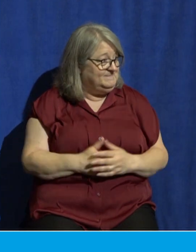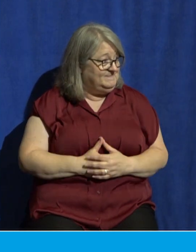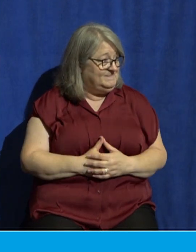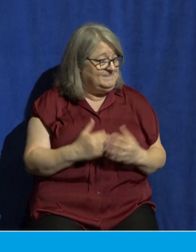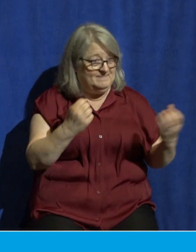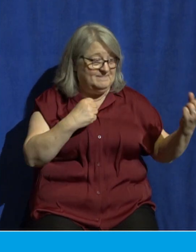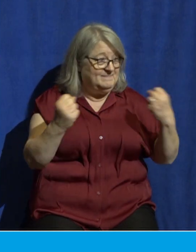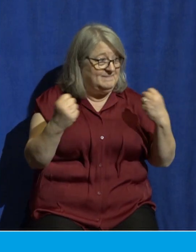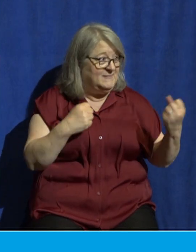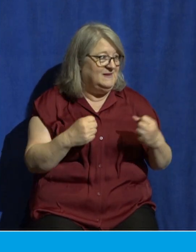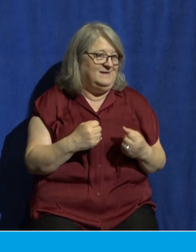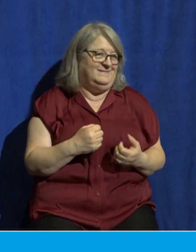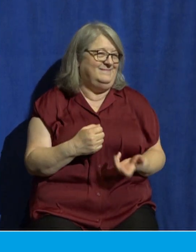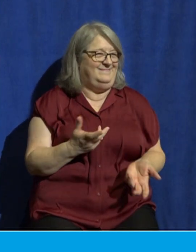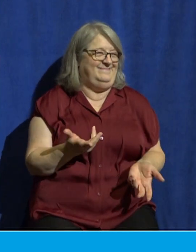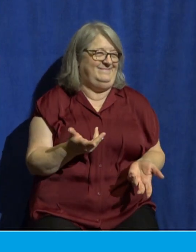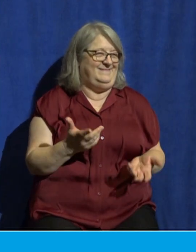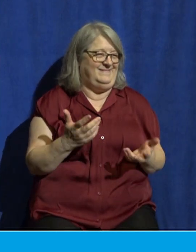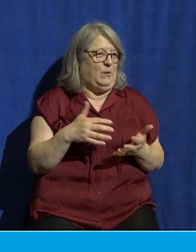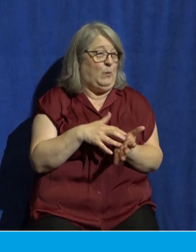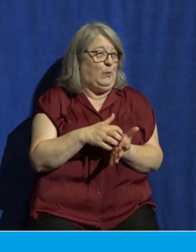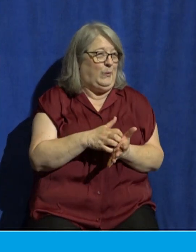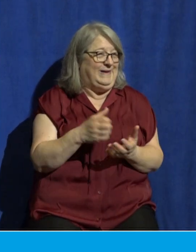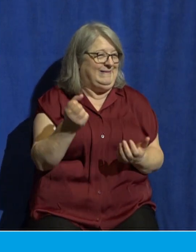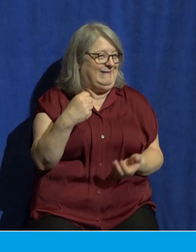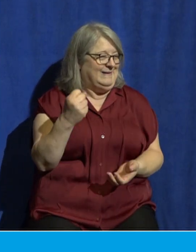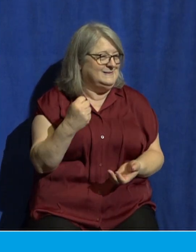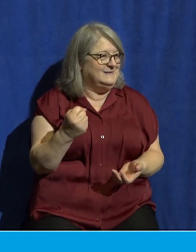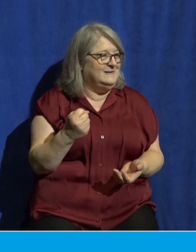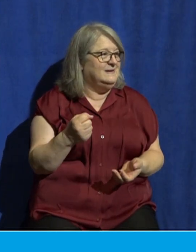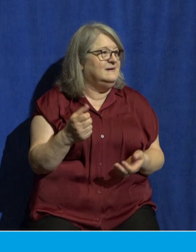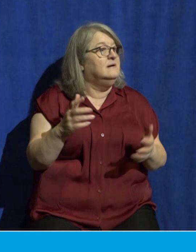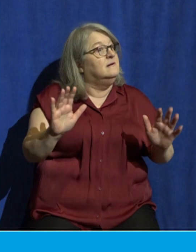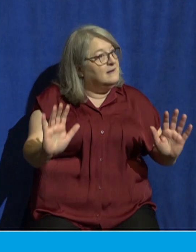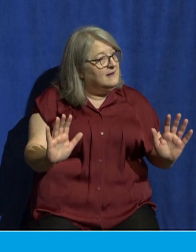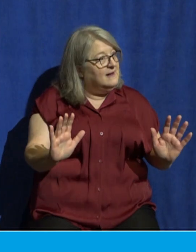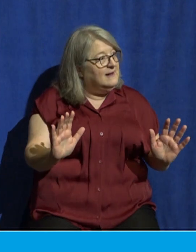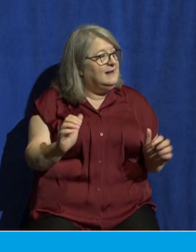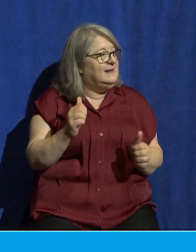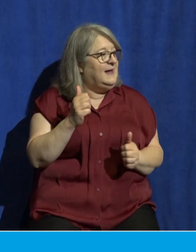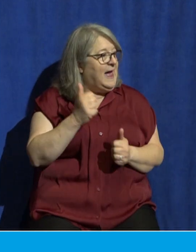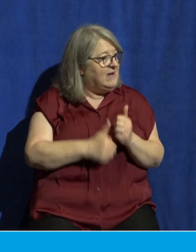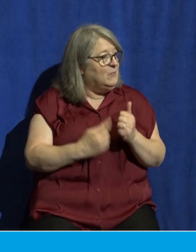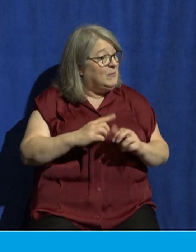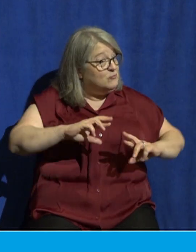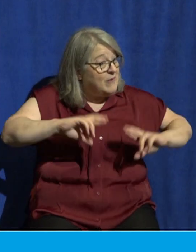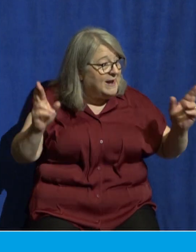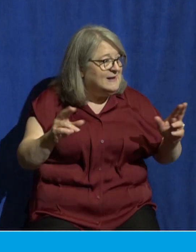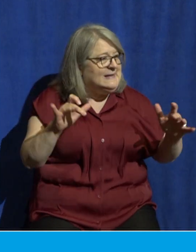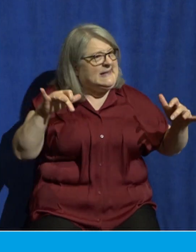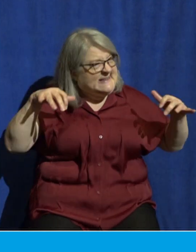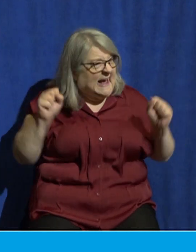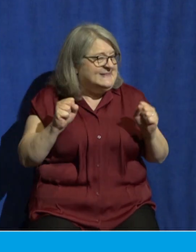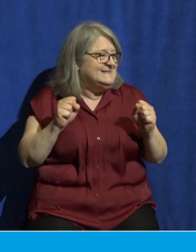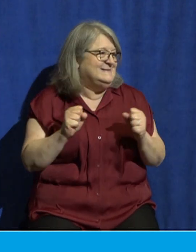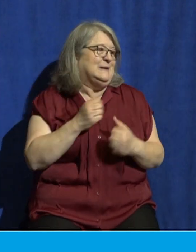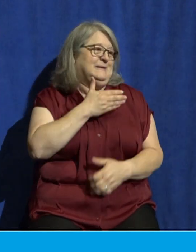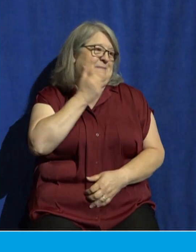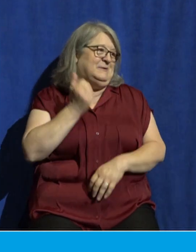No, y'all don't sound like, sound like everybody. Everywhere, locations everywhere. Here at Tyson's, are we ready? All right. Let me pray